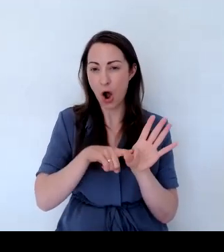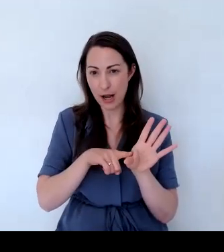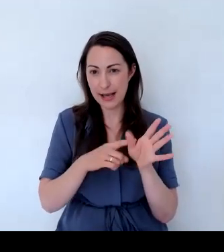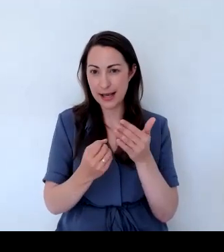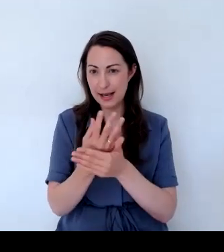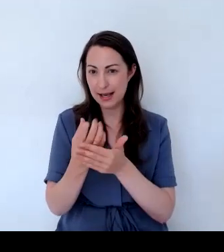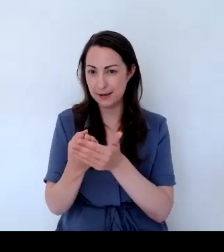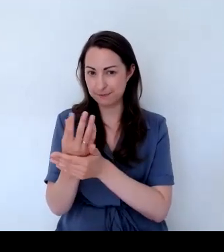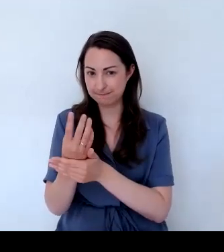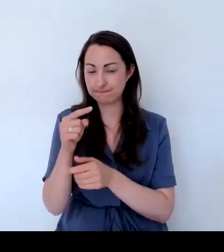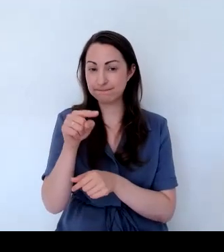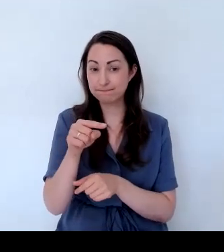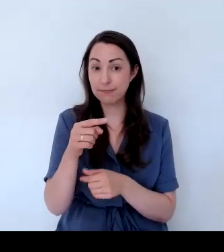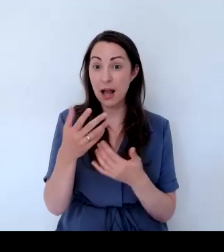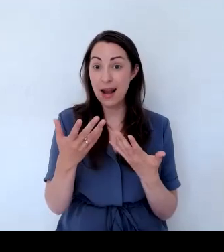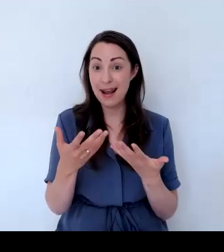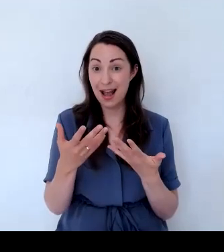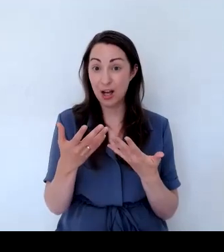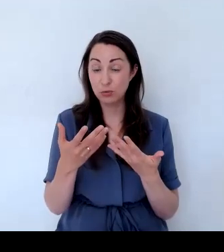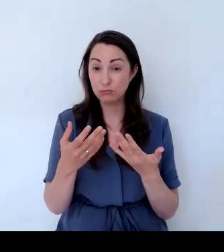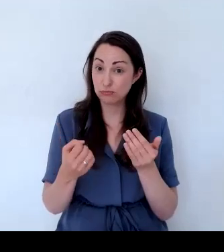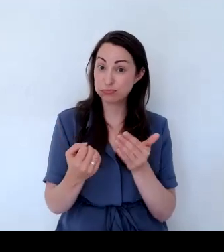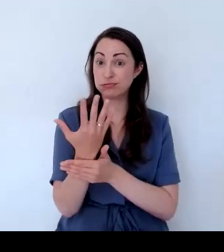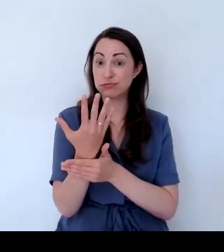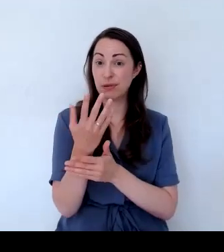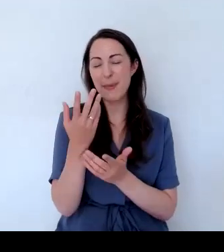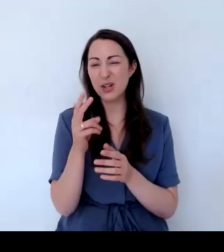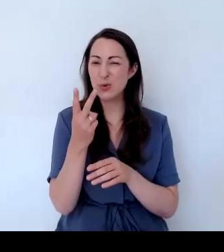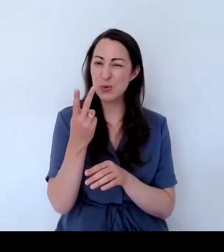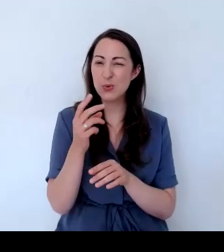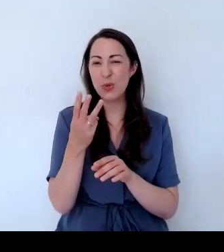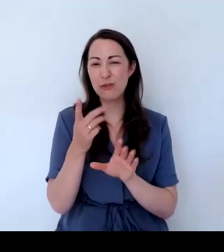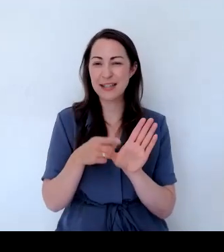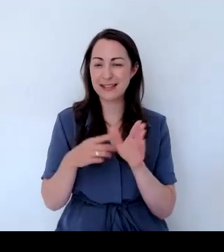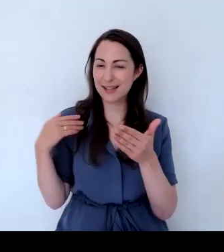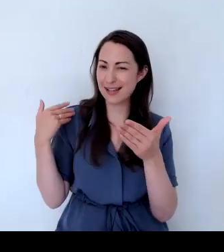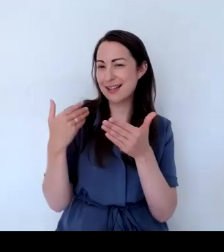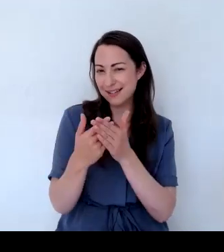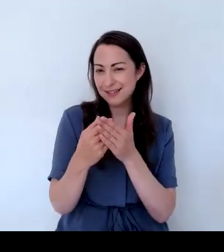It's taken two or three years for them to really get going. But there's lots of new growth on those there.